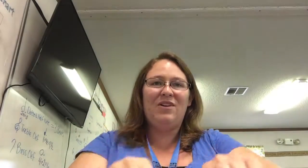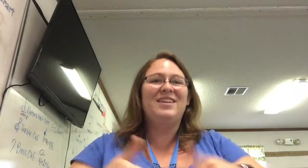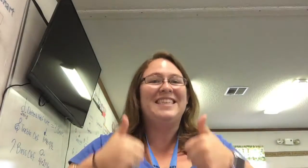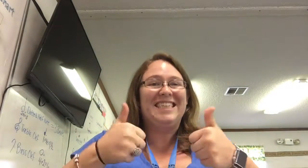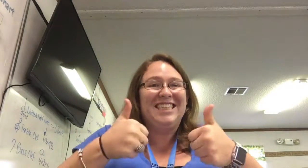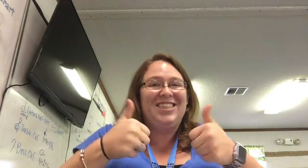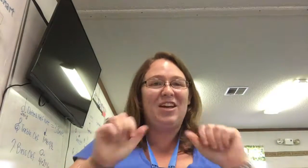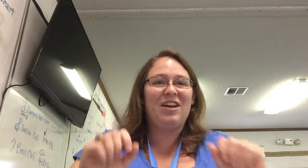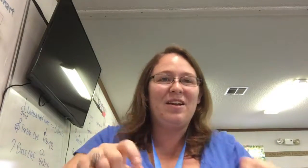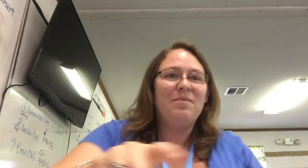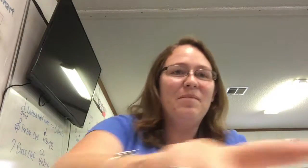Good job. Good job.